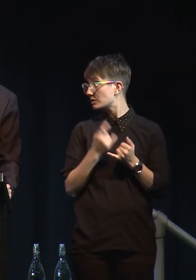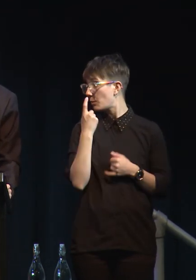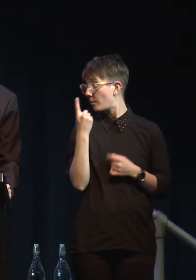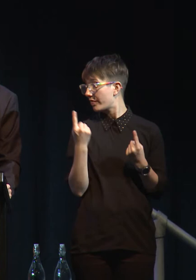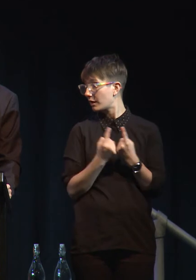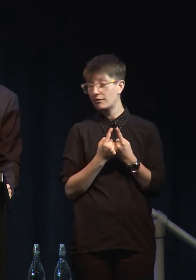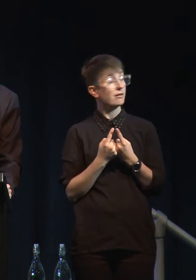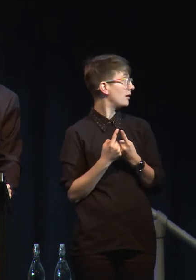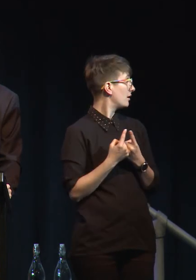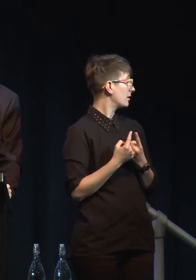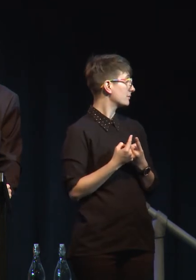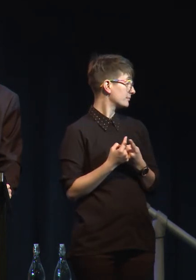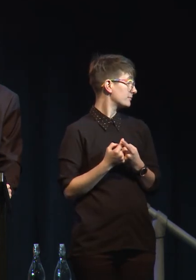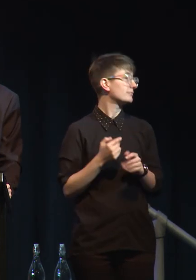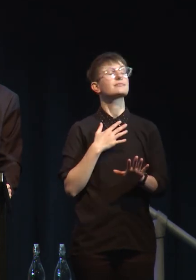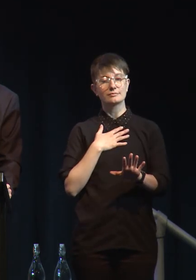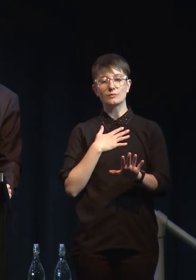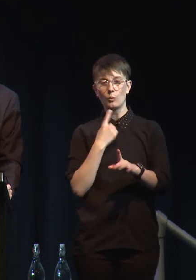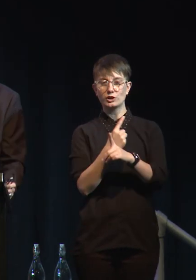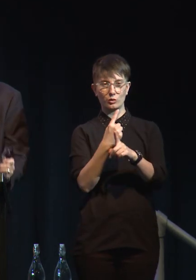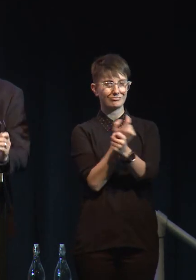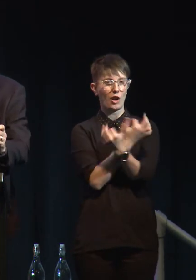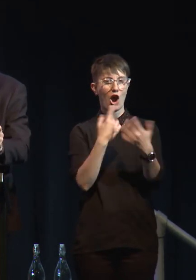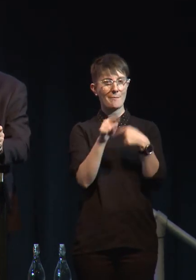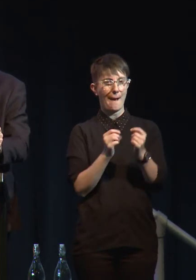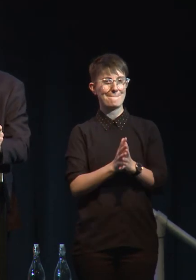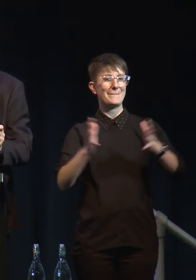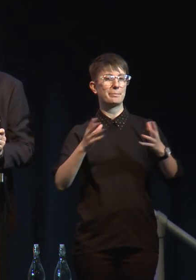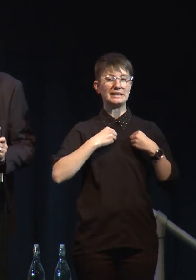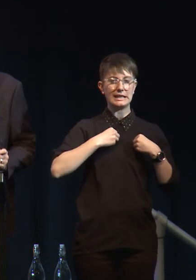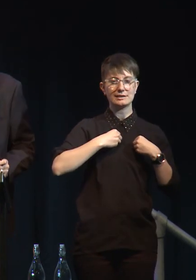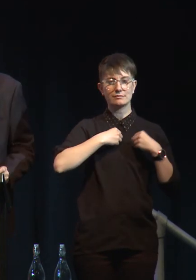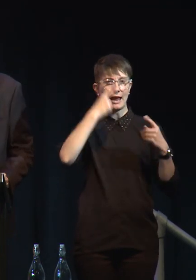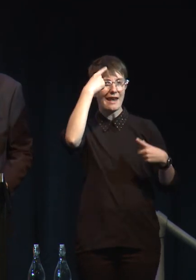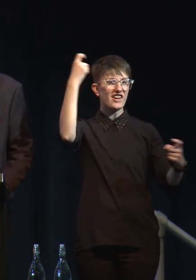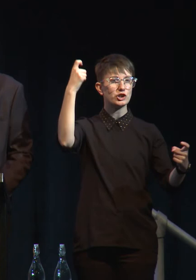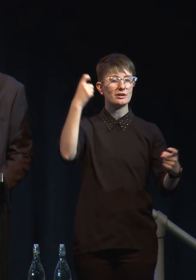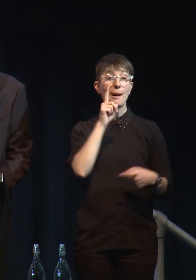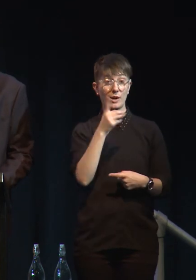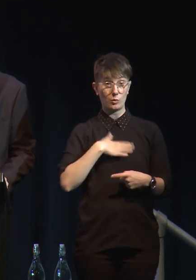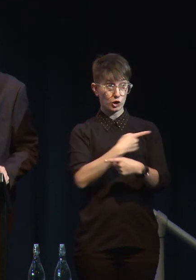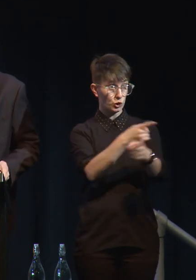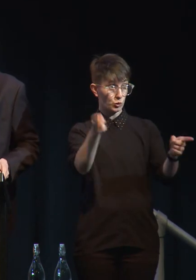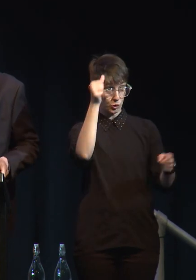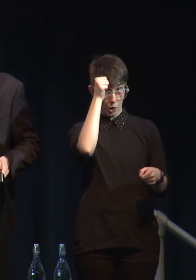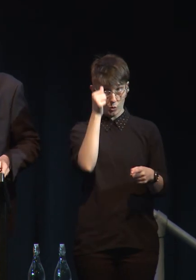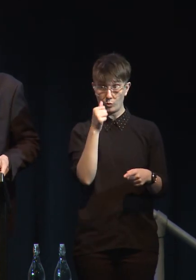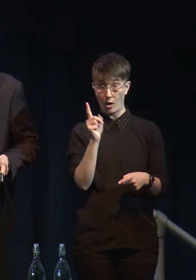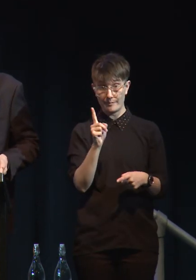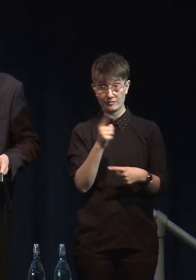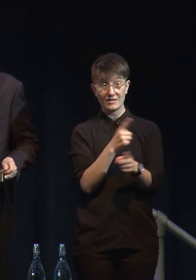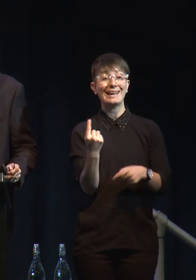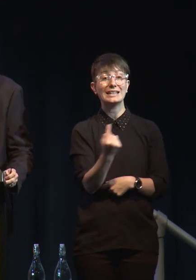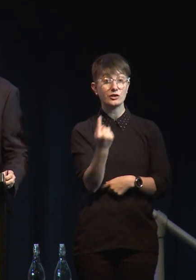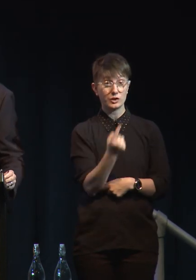So we've talked a lot about big innovation, but I want all of you to know, as individuals, you can make a